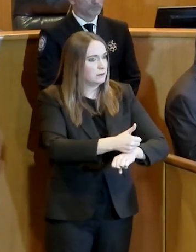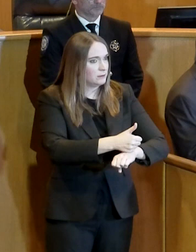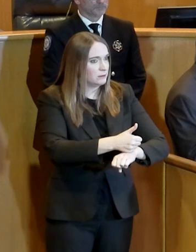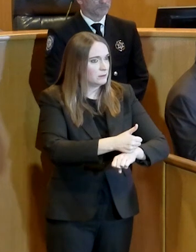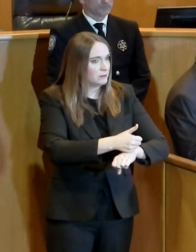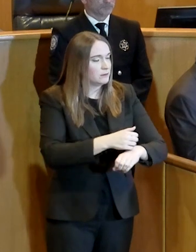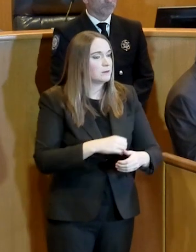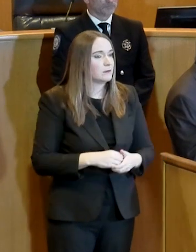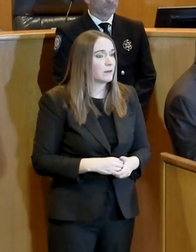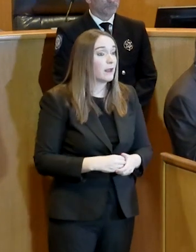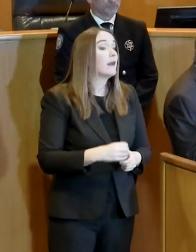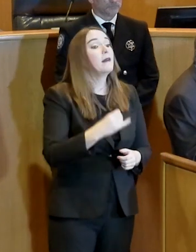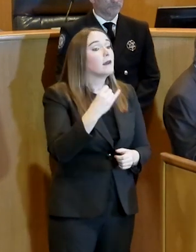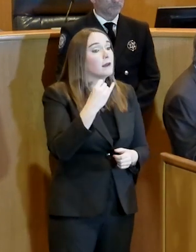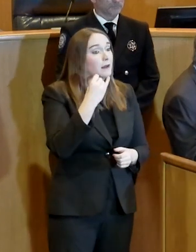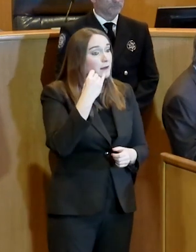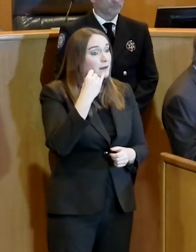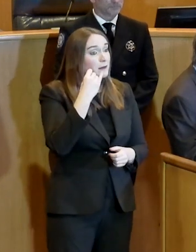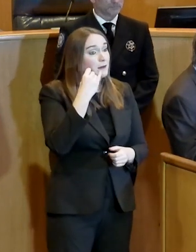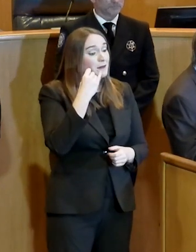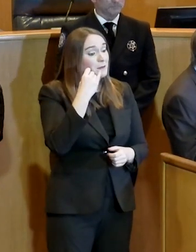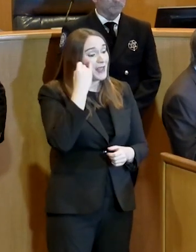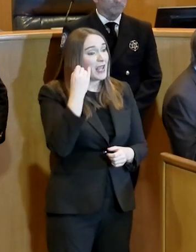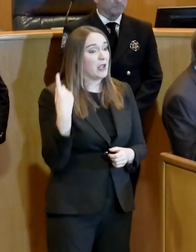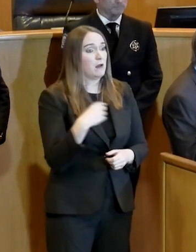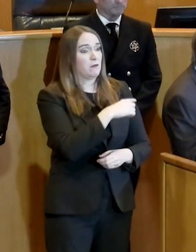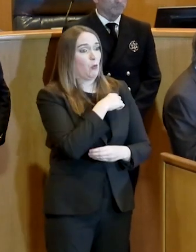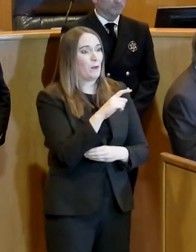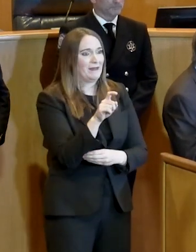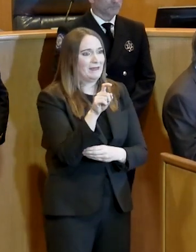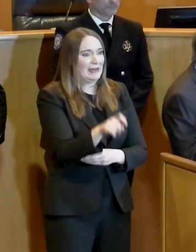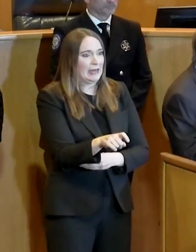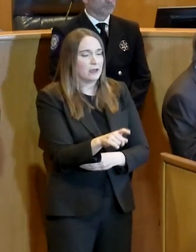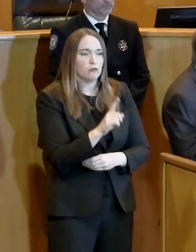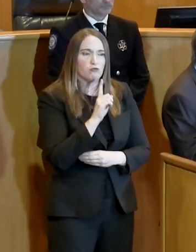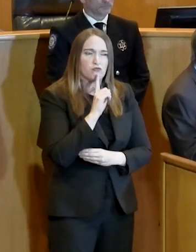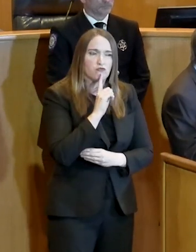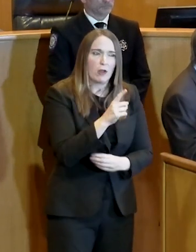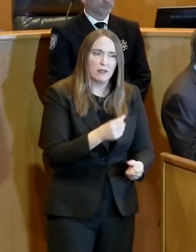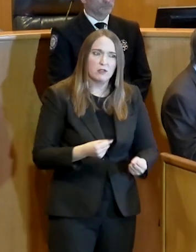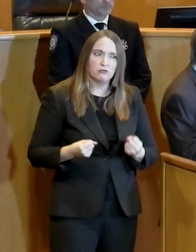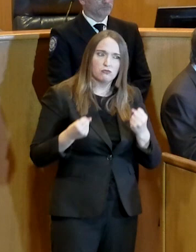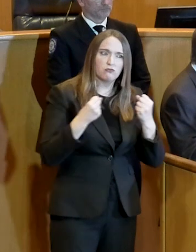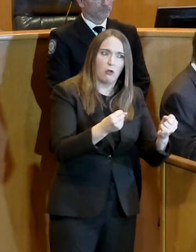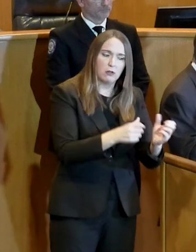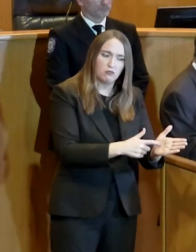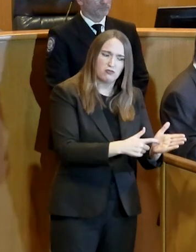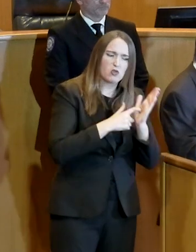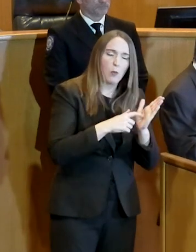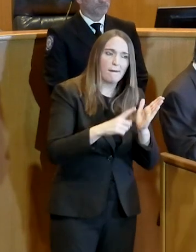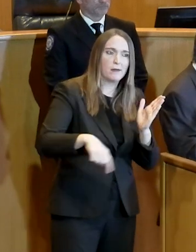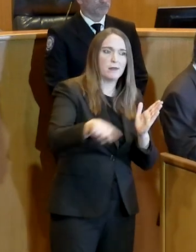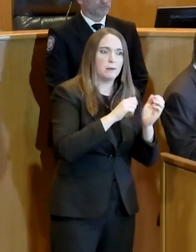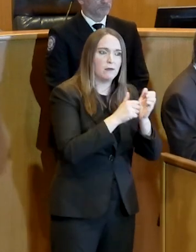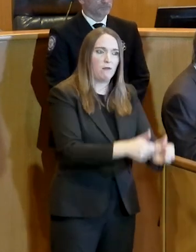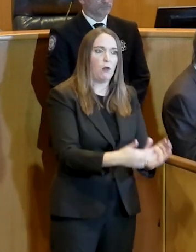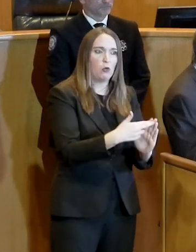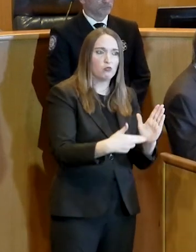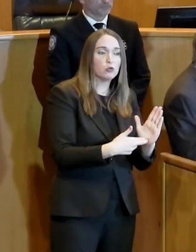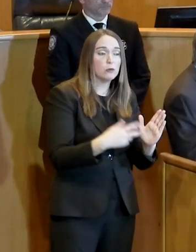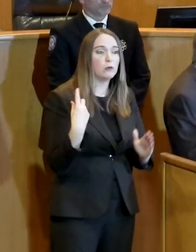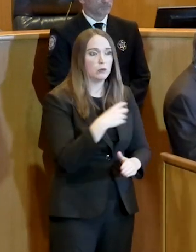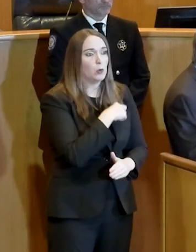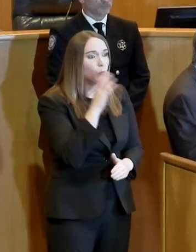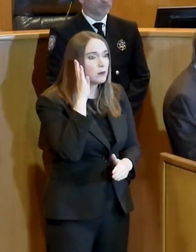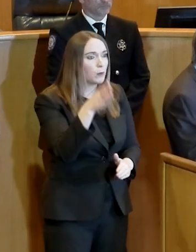ability to be able to enforce with teeth what we're strongly recommending. And again, I want to say